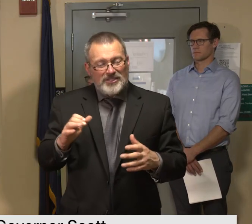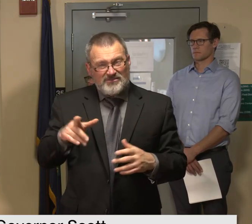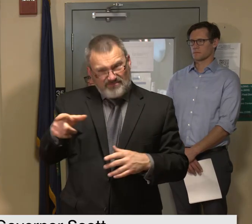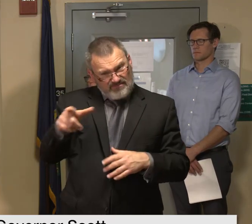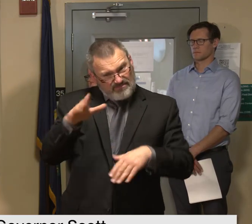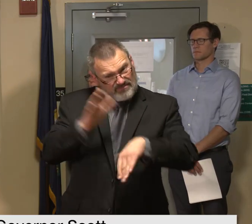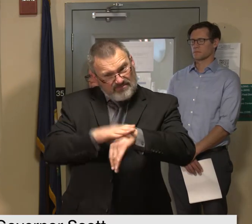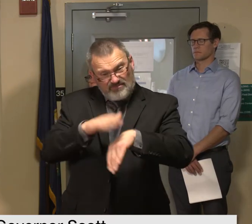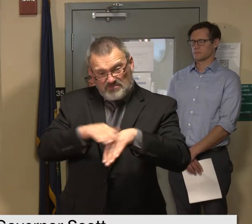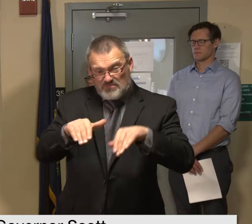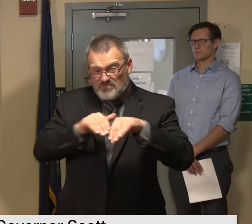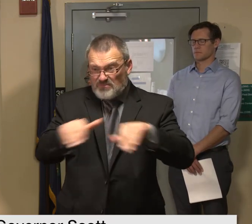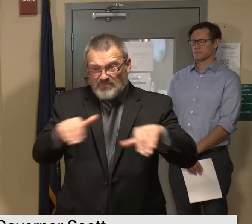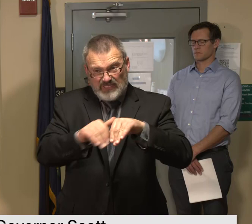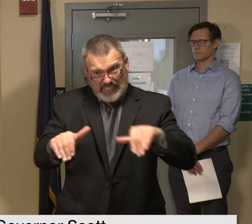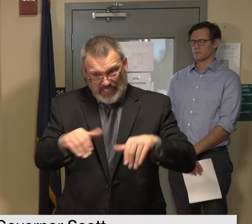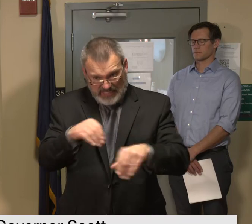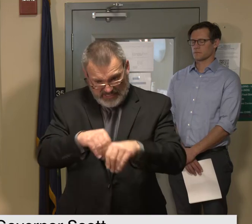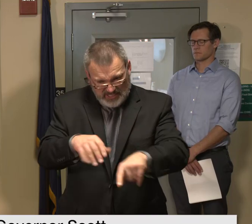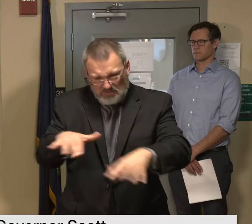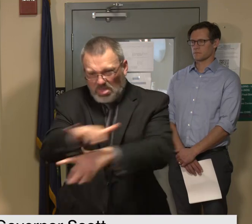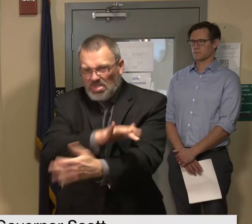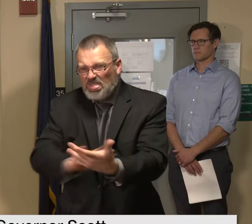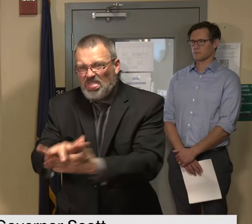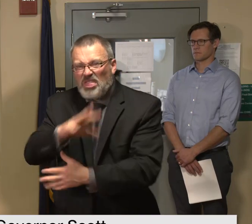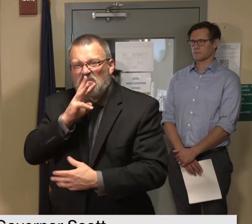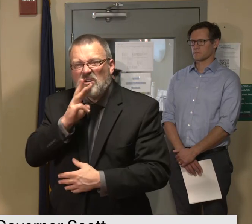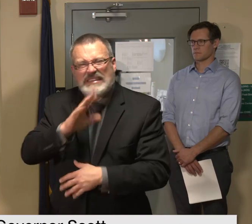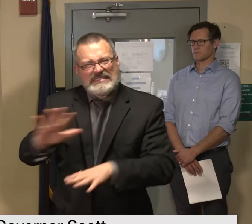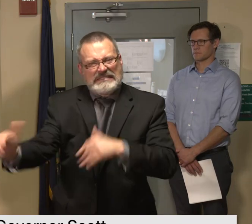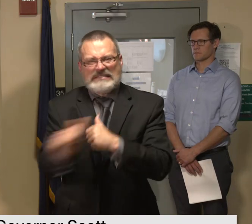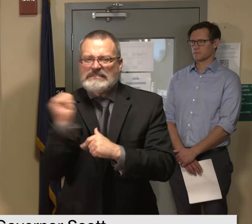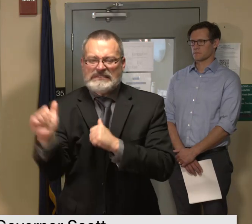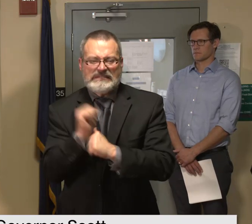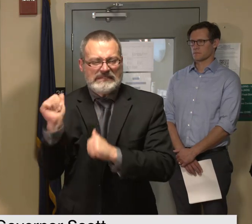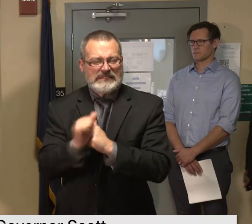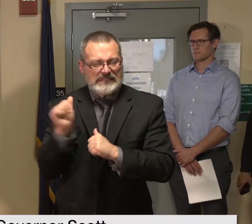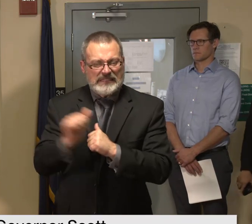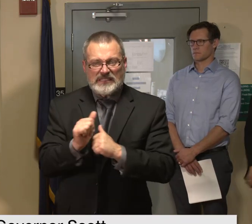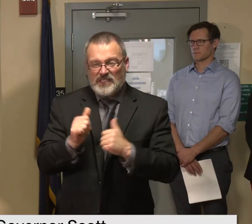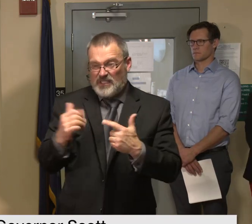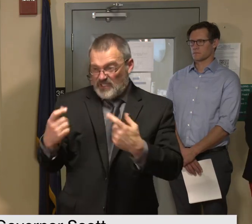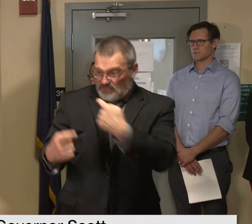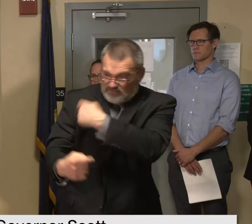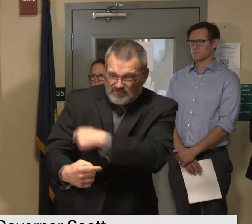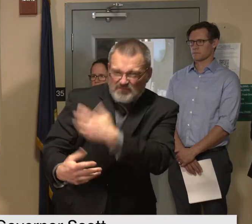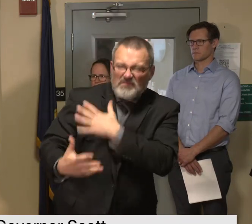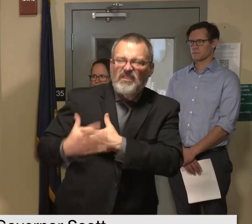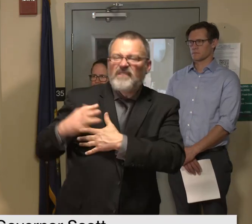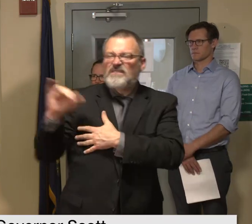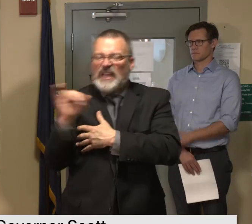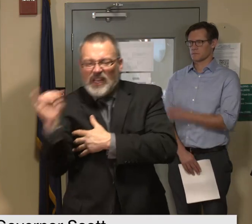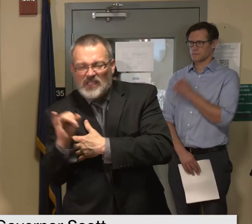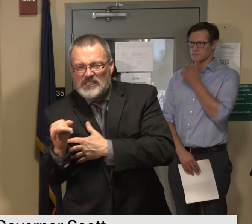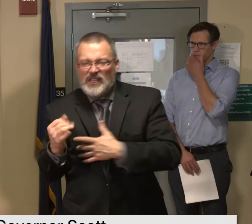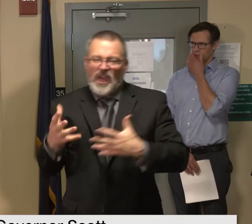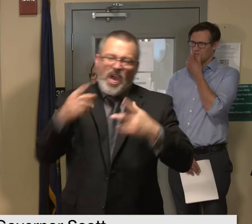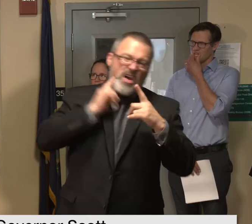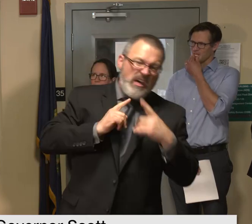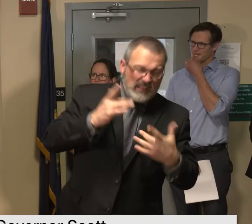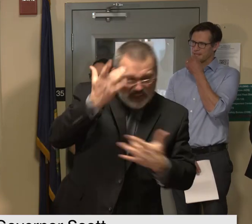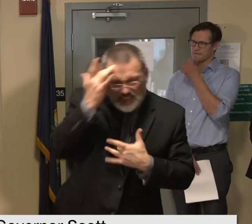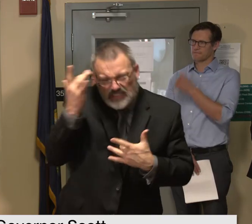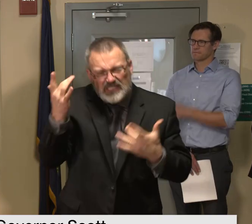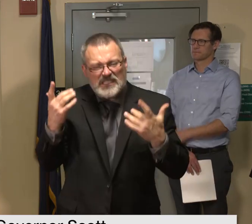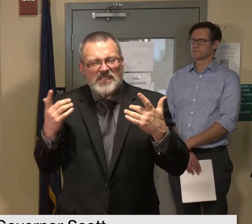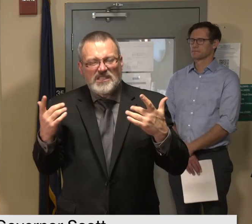safety risks or problems from infection so it's best to consider another summer activity or place